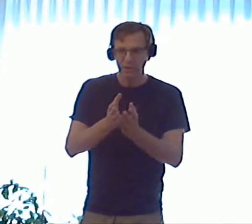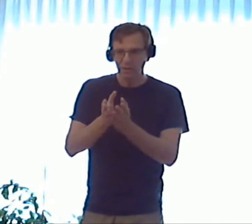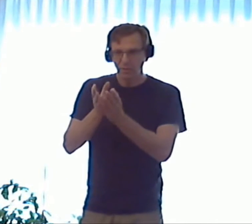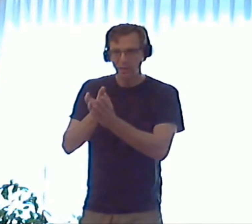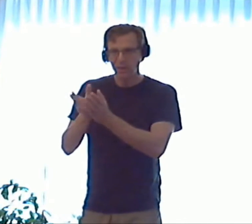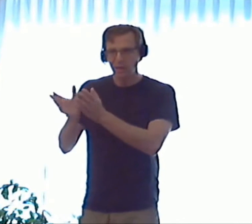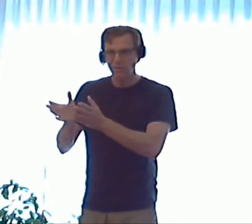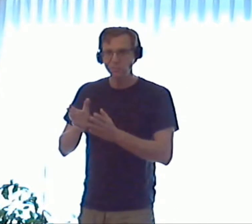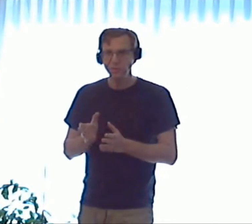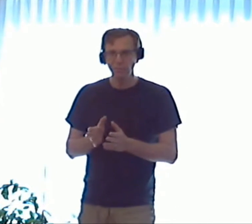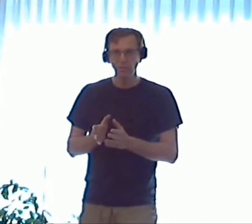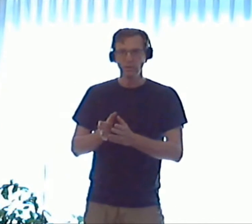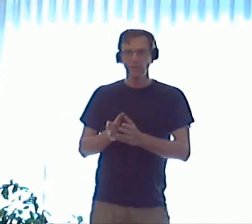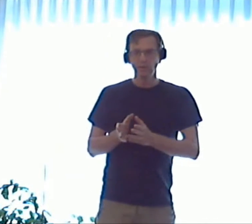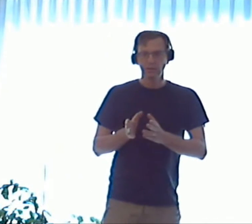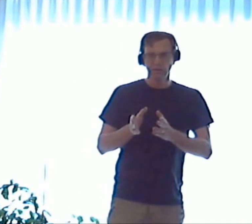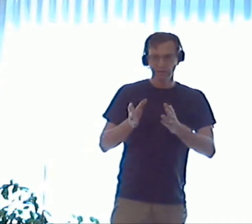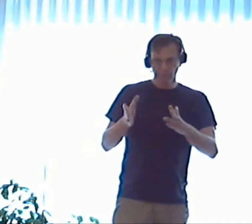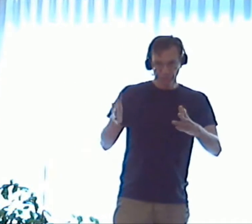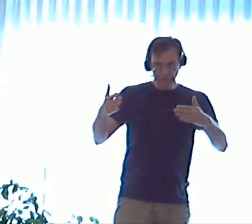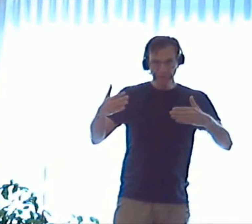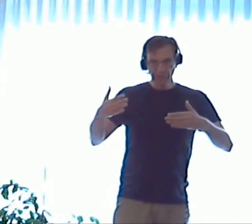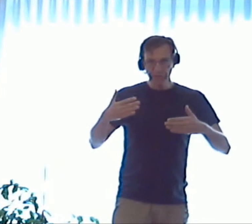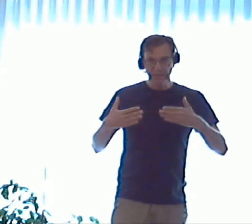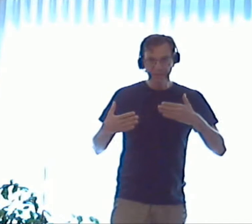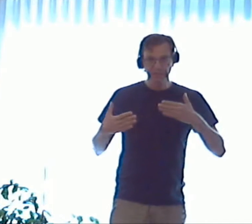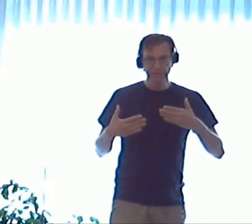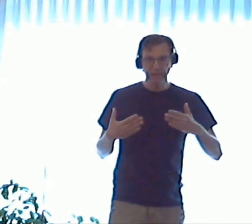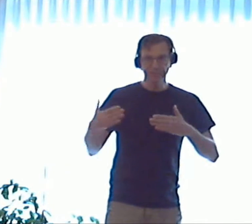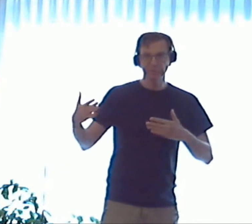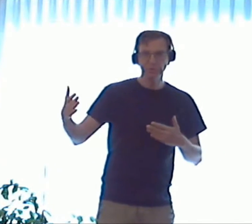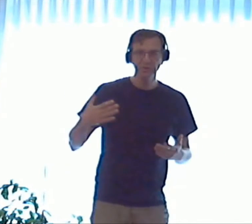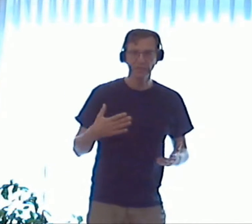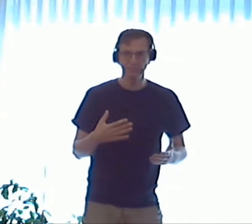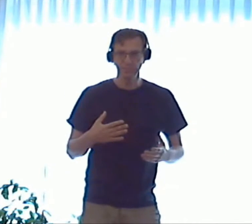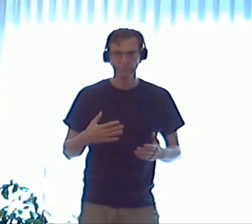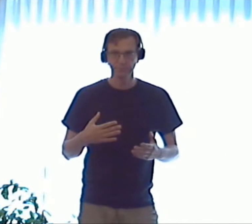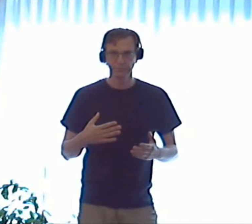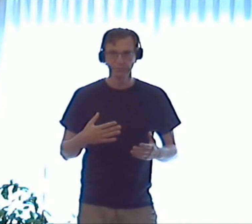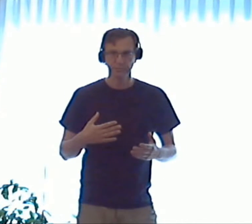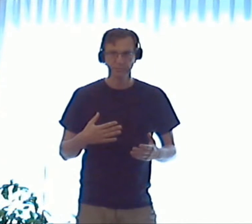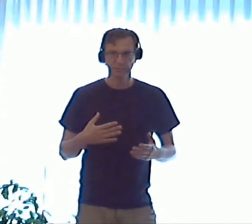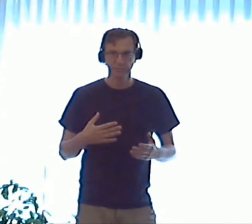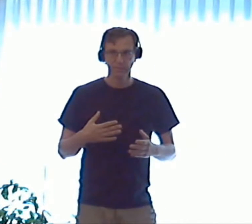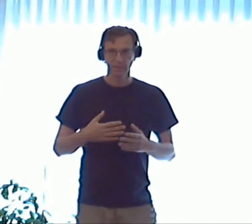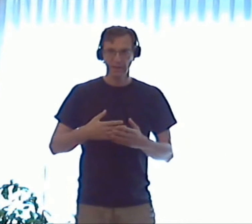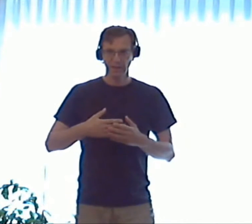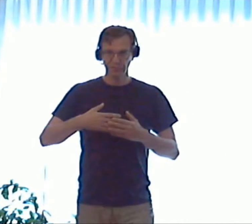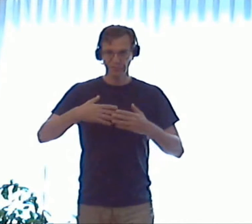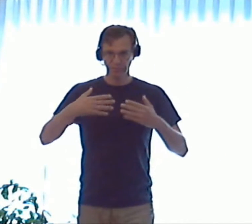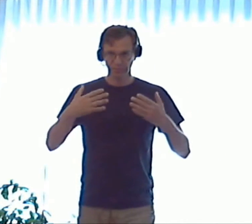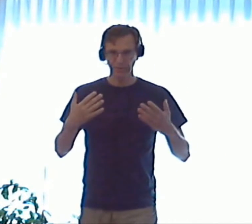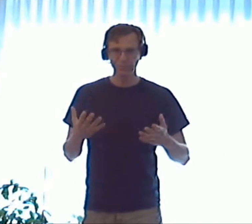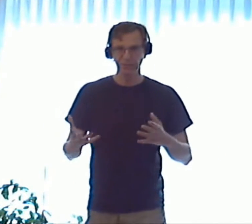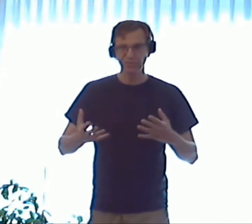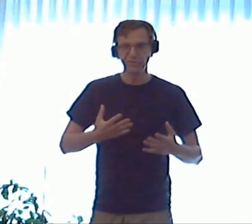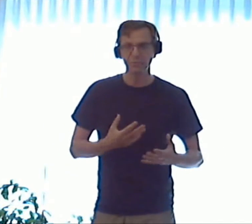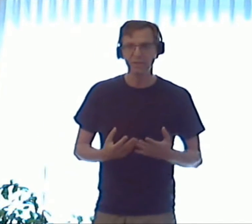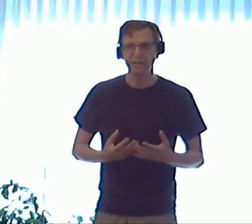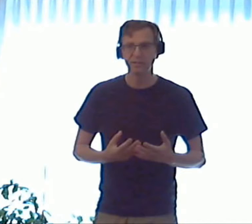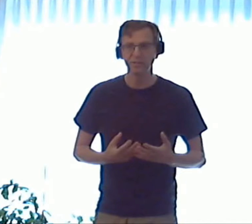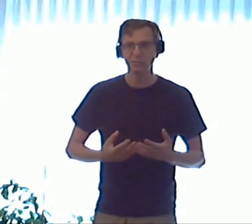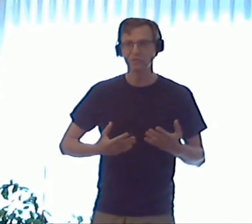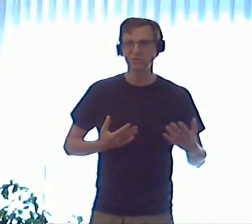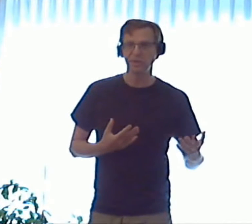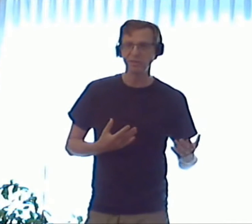really looking at other people, really looking at yourself through them as something is